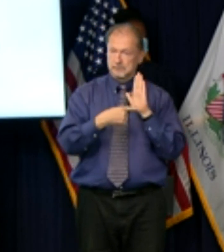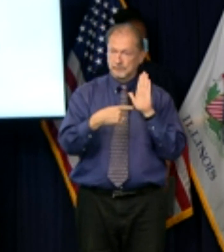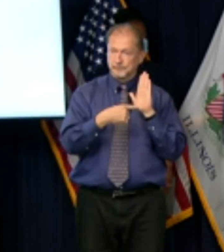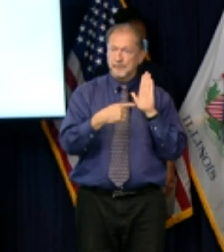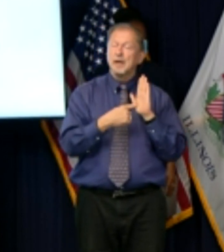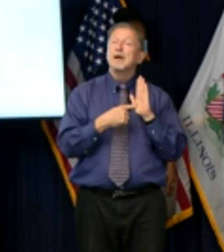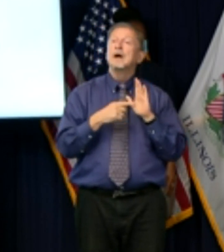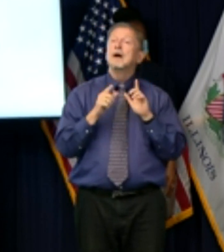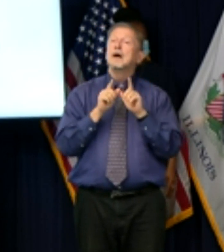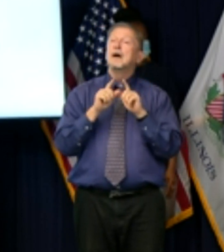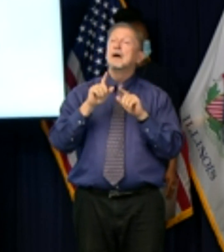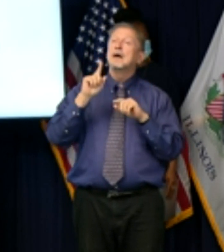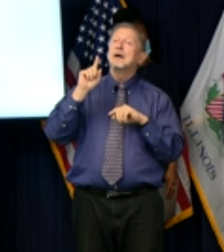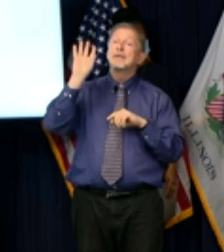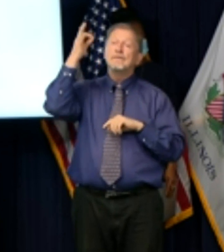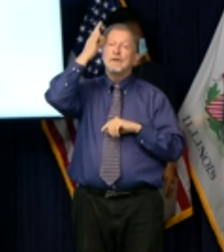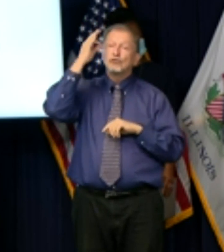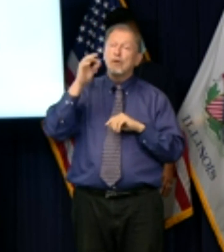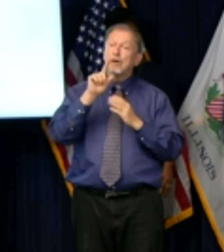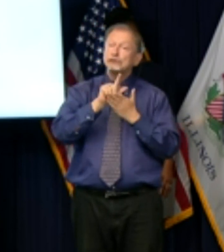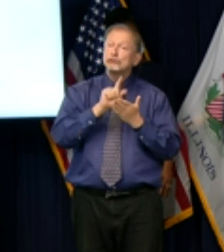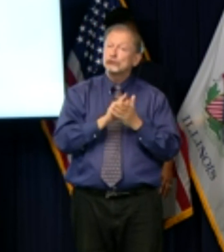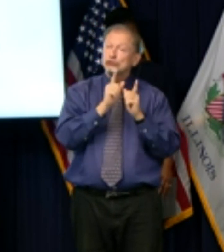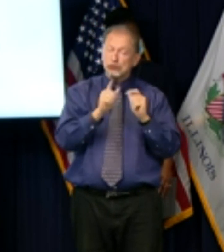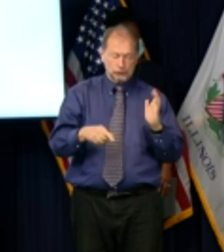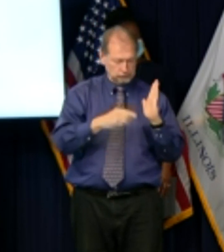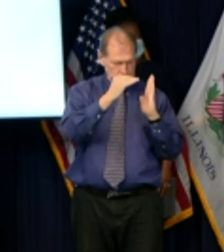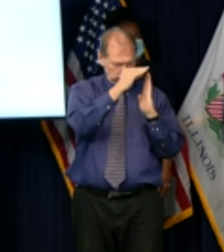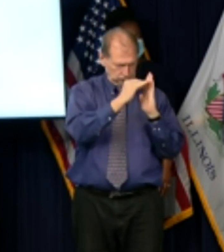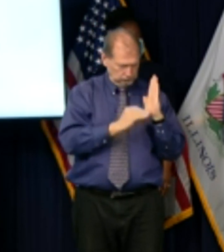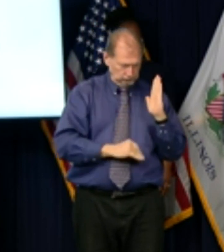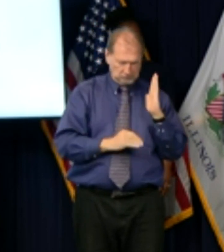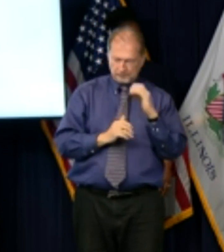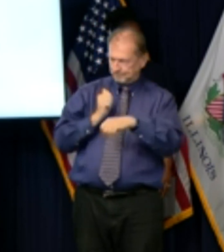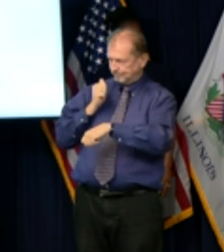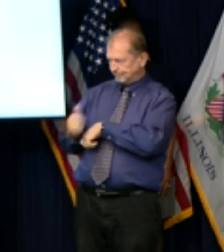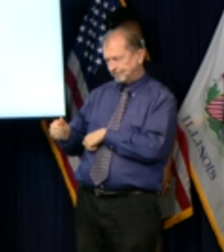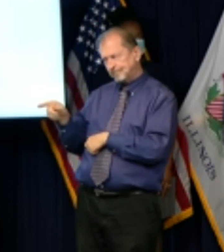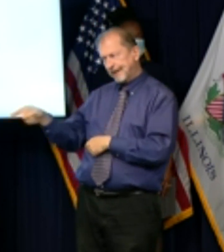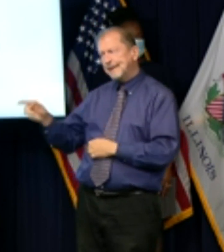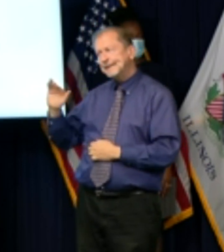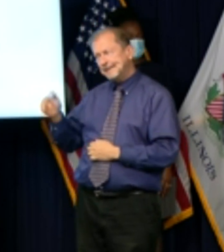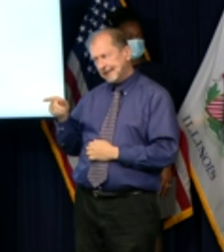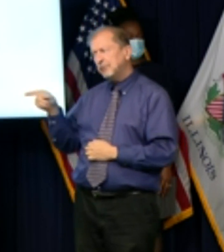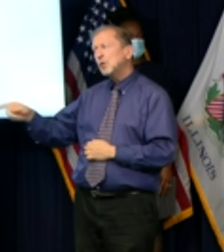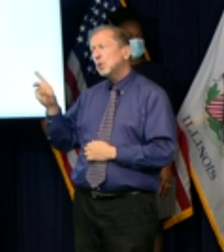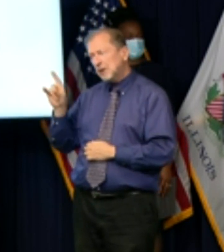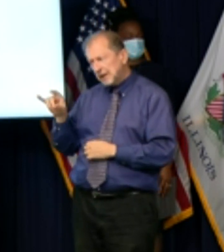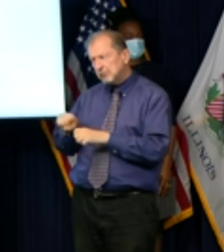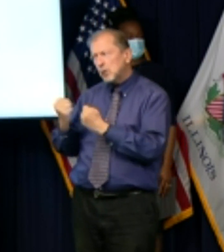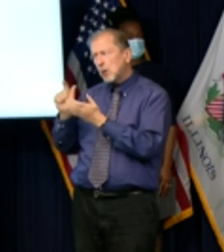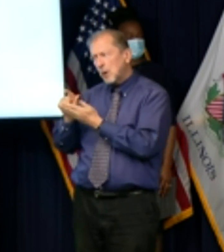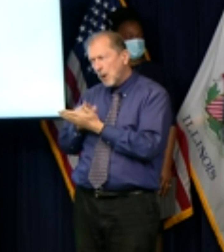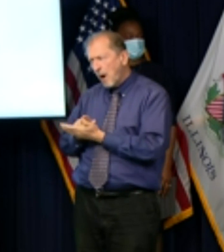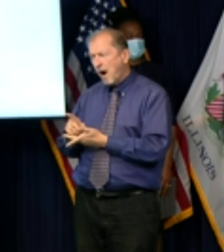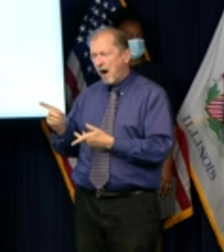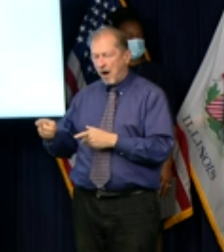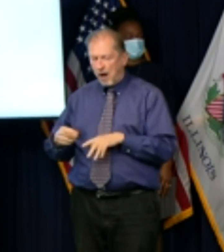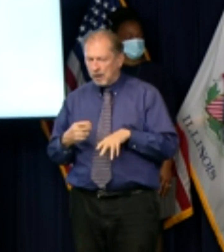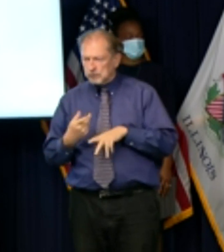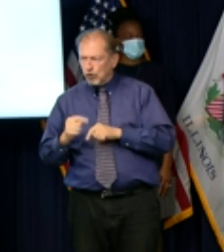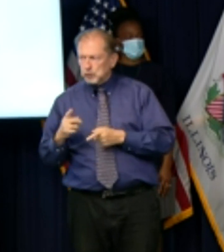otherwise is insulting the public if speaker madigan wants to continue in a position of enormous public trust